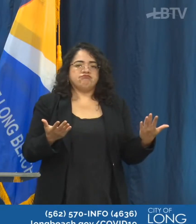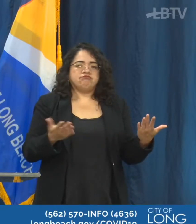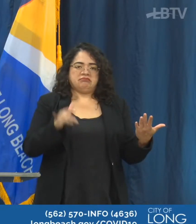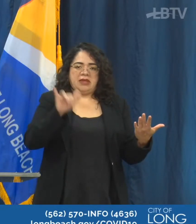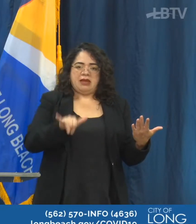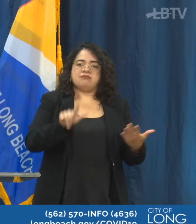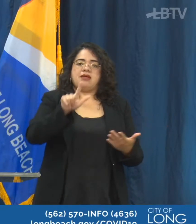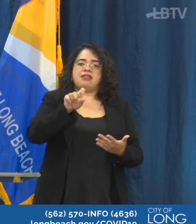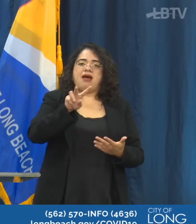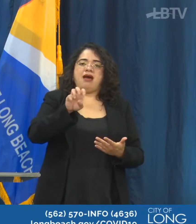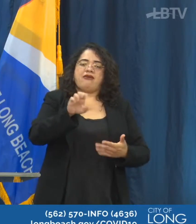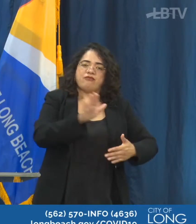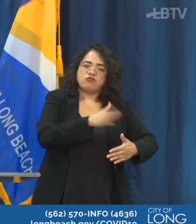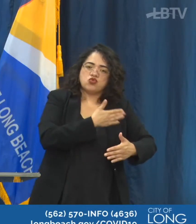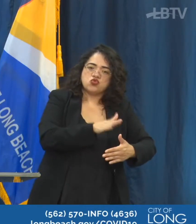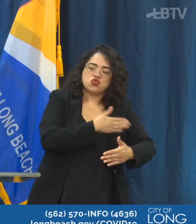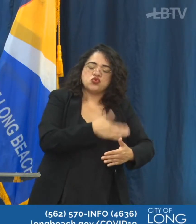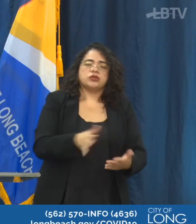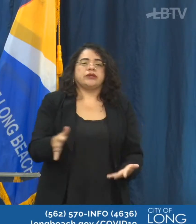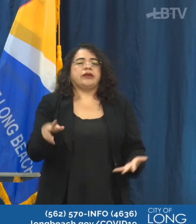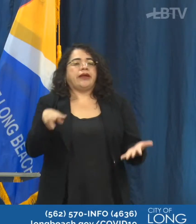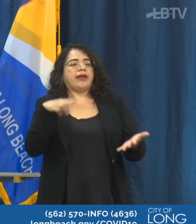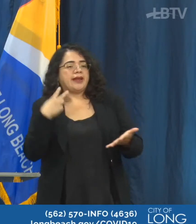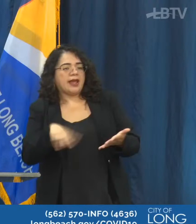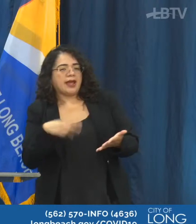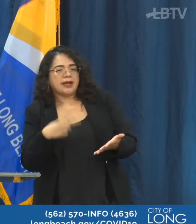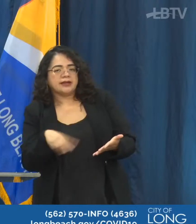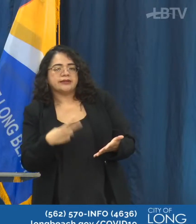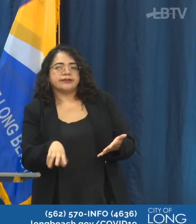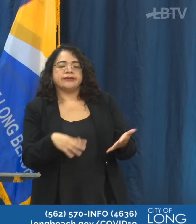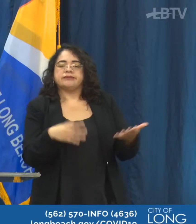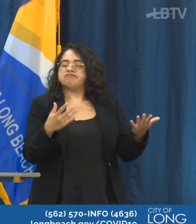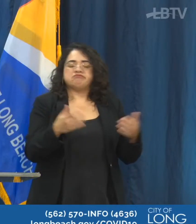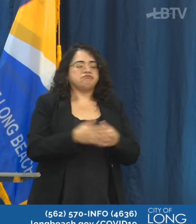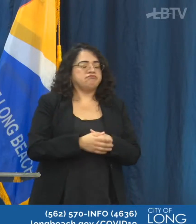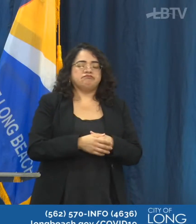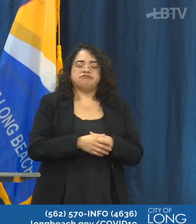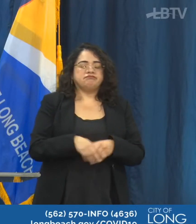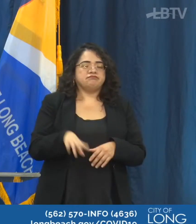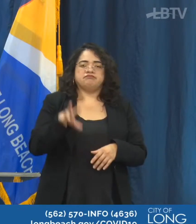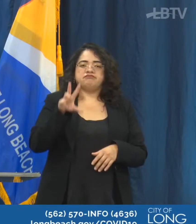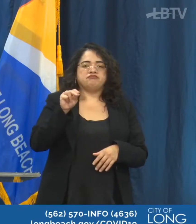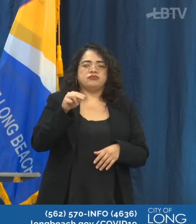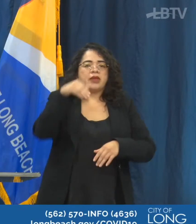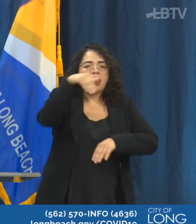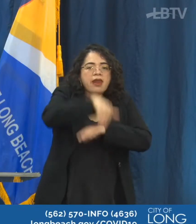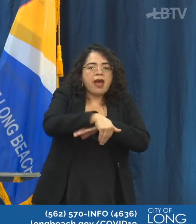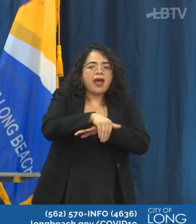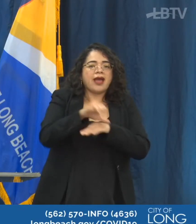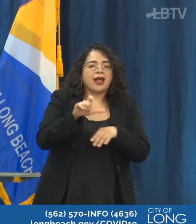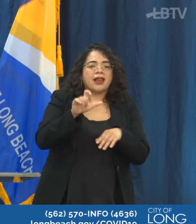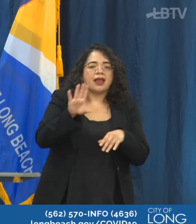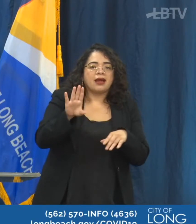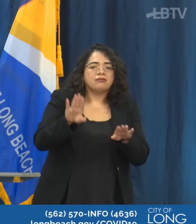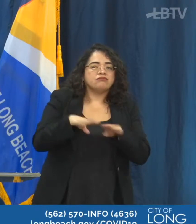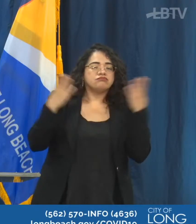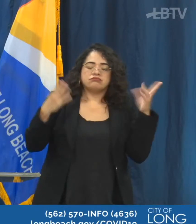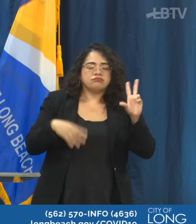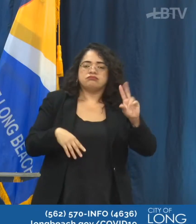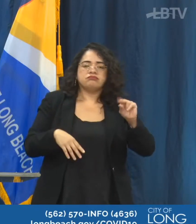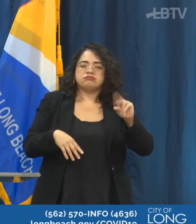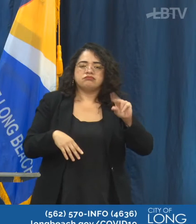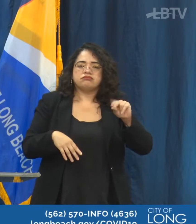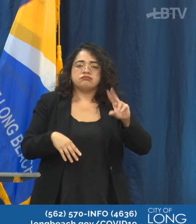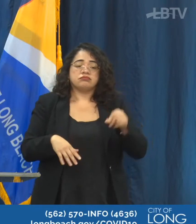whether in a bar or a nightclub that might be opening. In terms of in local spaces,